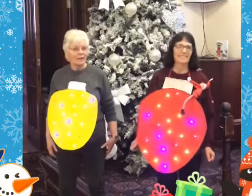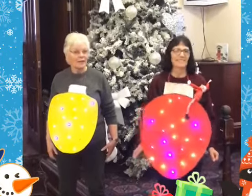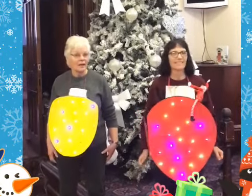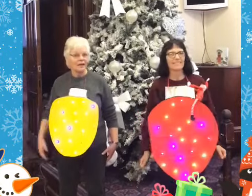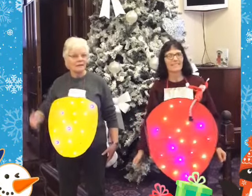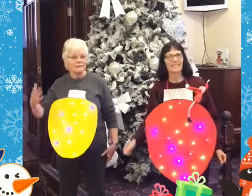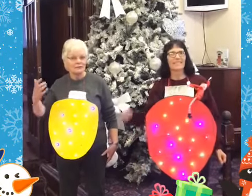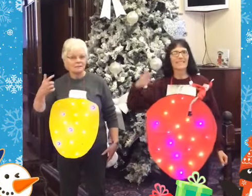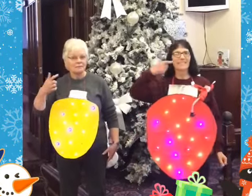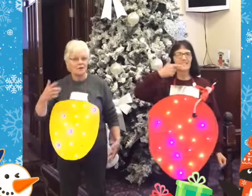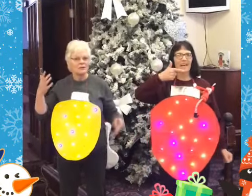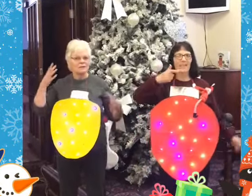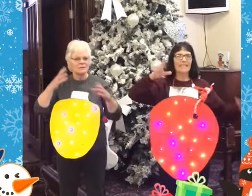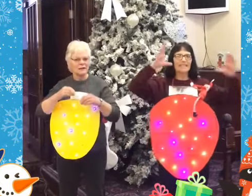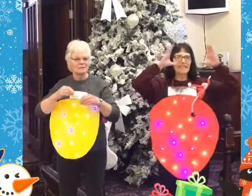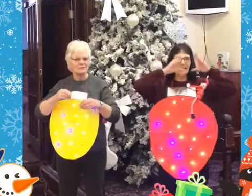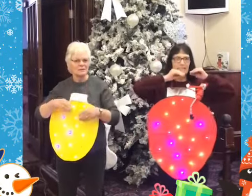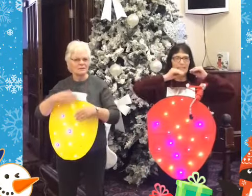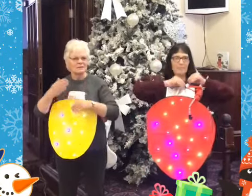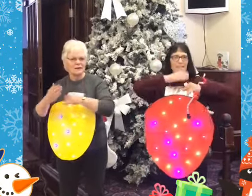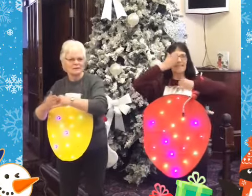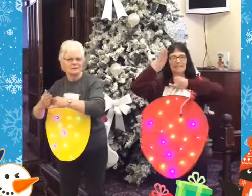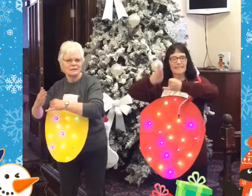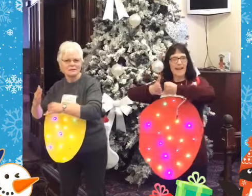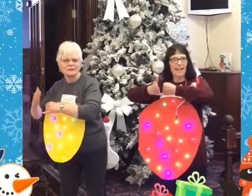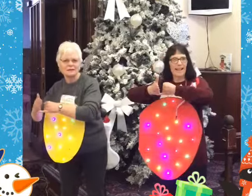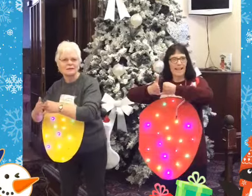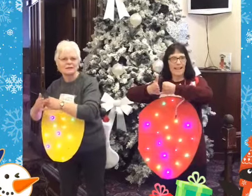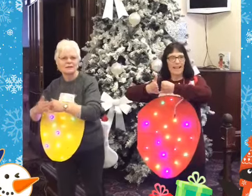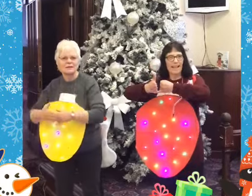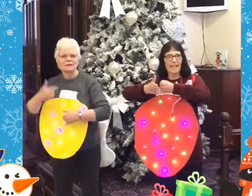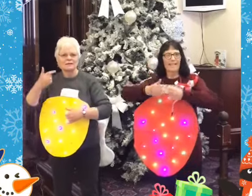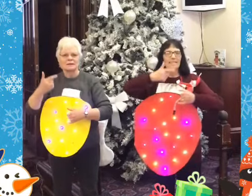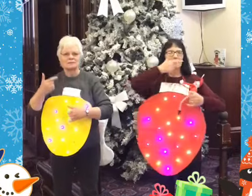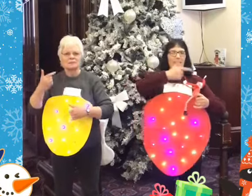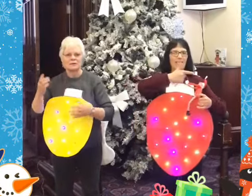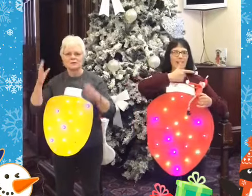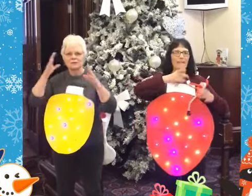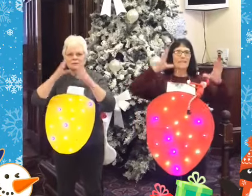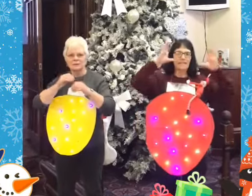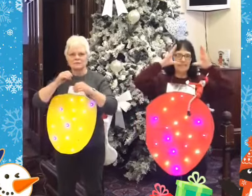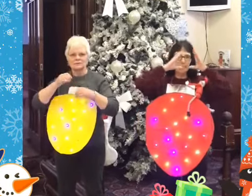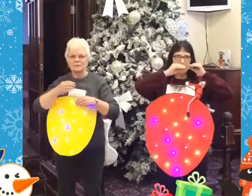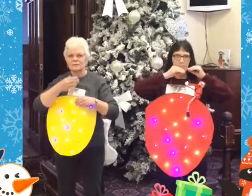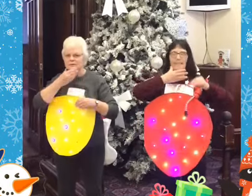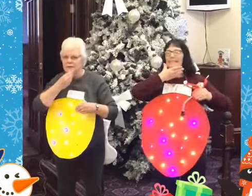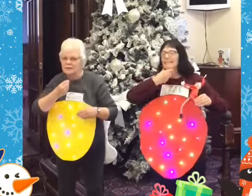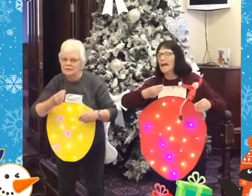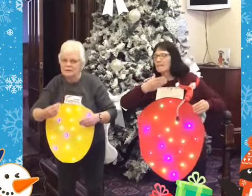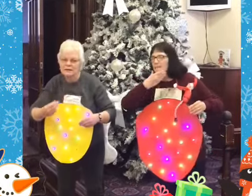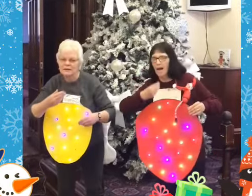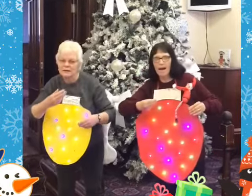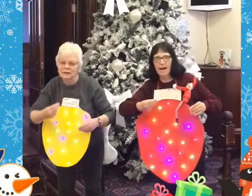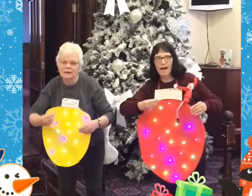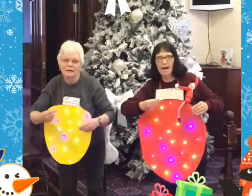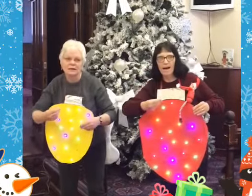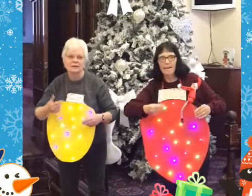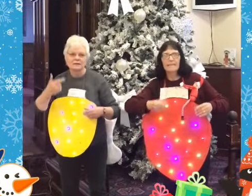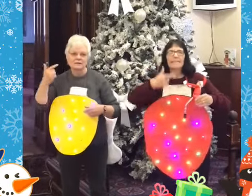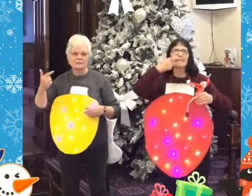Seven more sleeps to go Seven more sleeps to Santa Seven